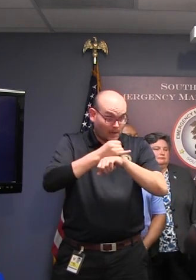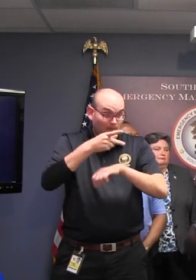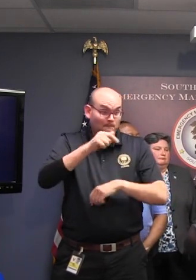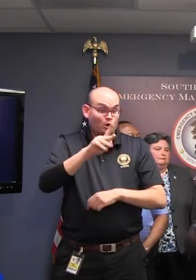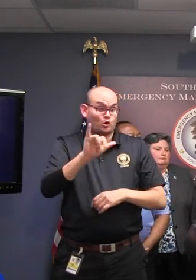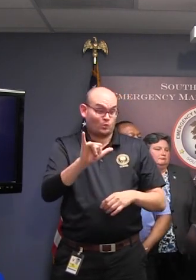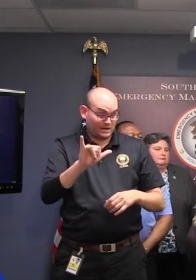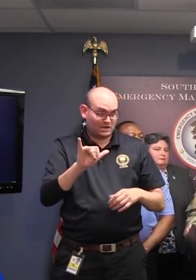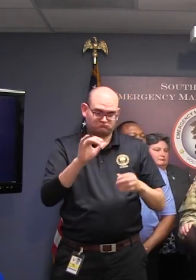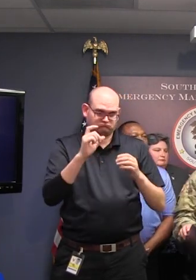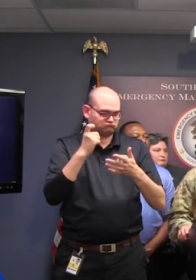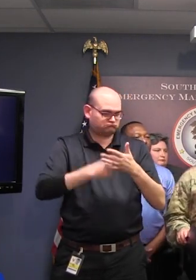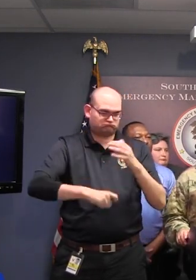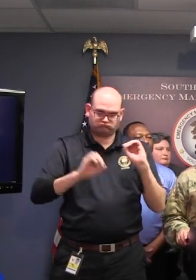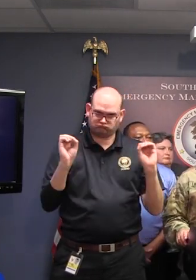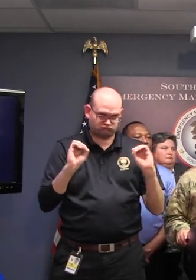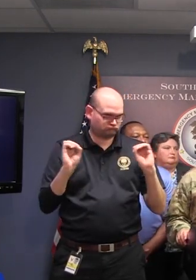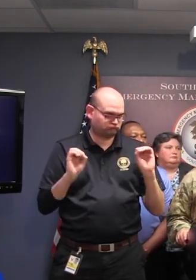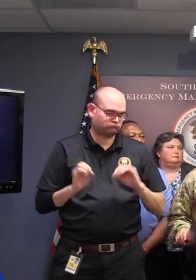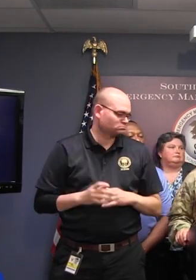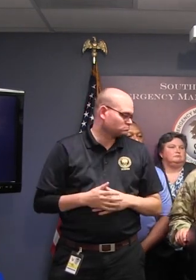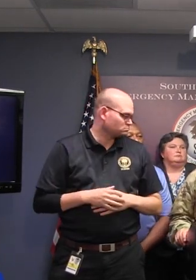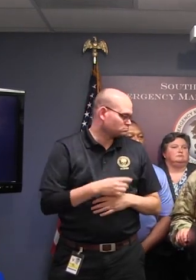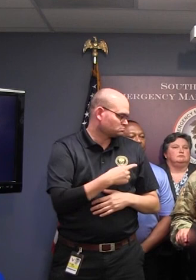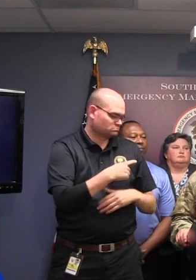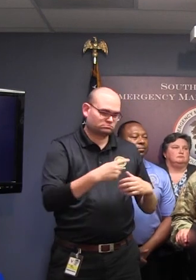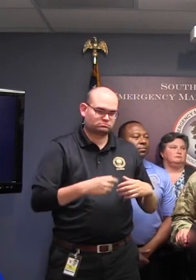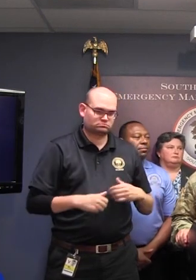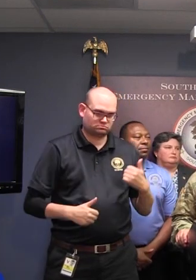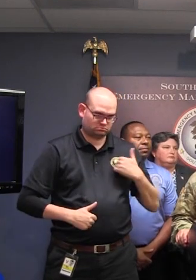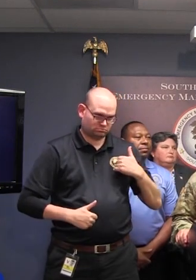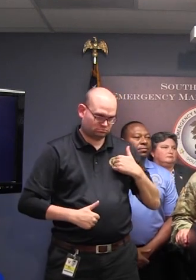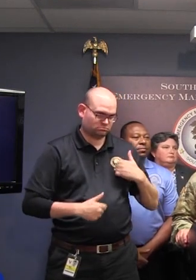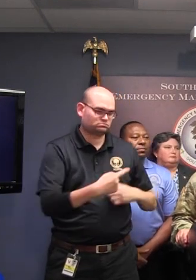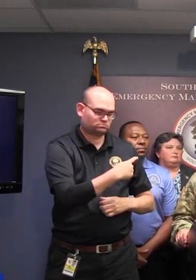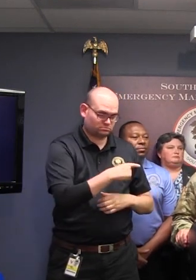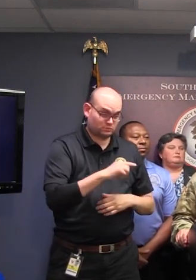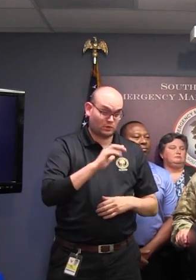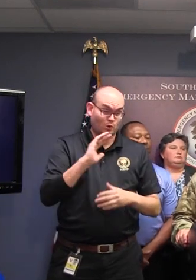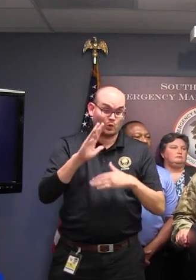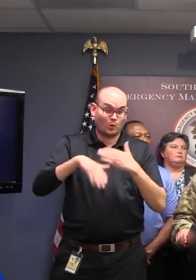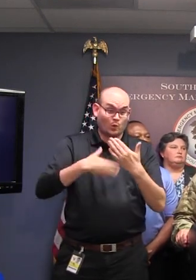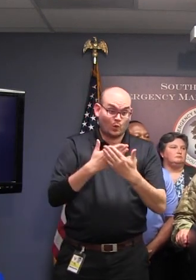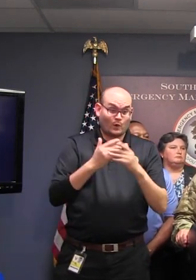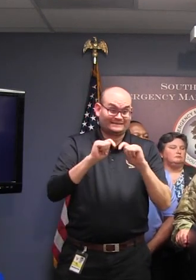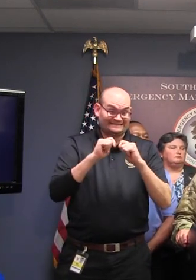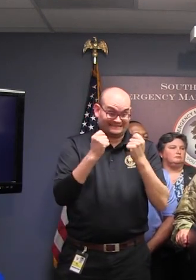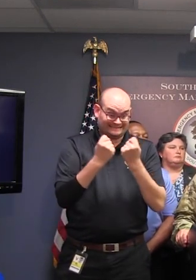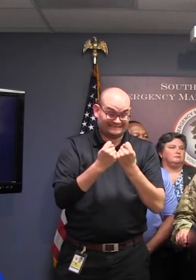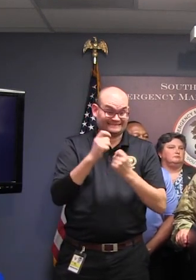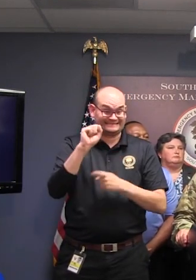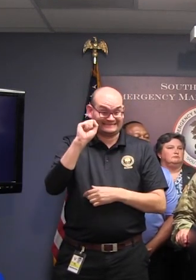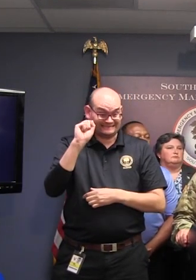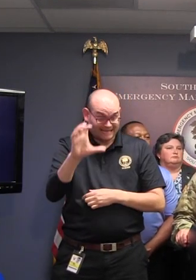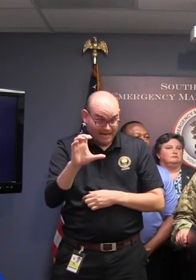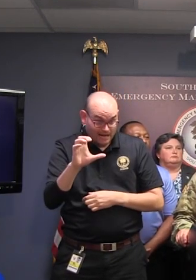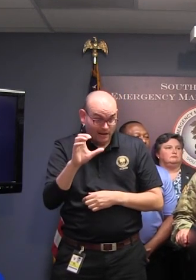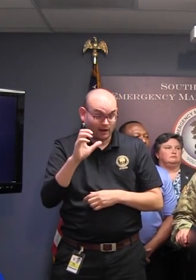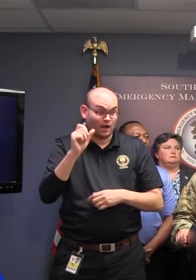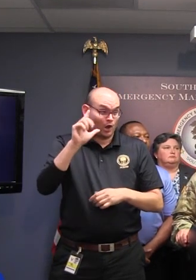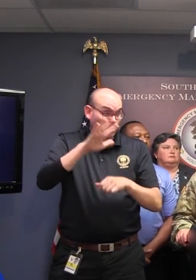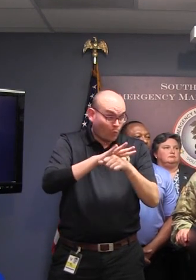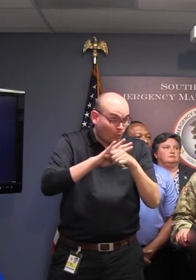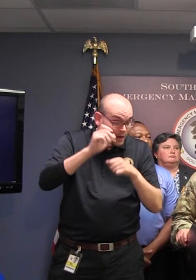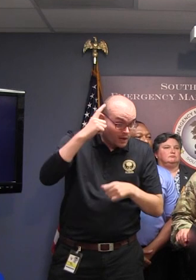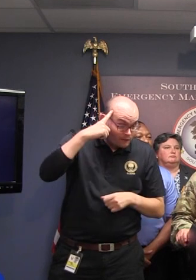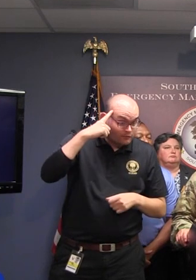Thank you, Governor. All of Team South Carolina, from your local government all the way through the Governor, we're